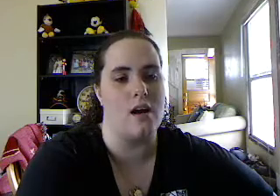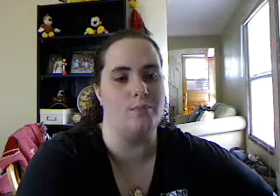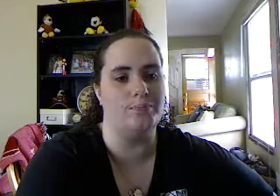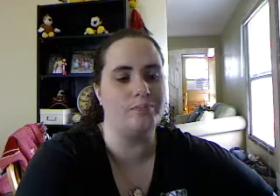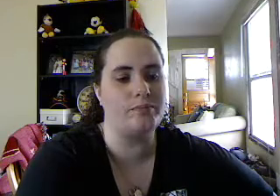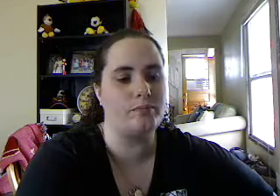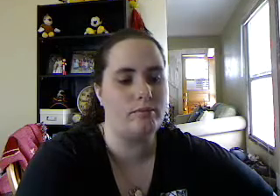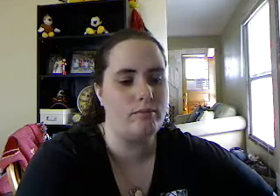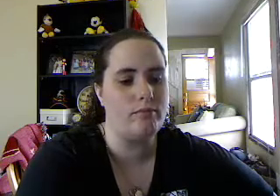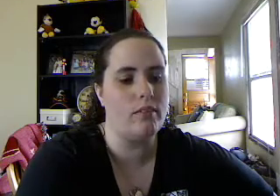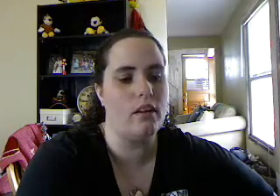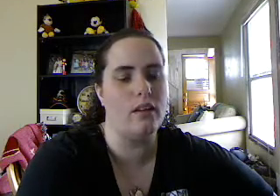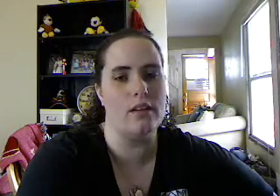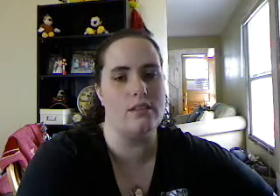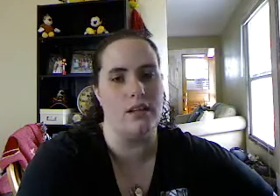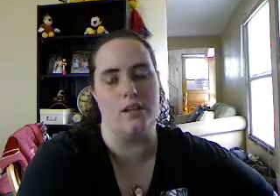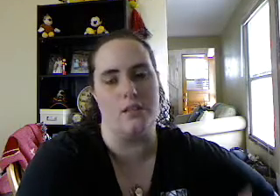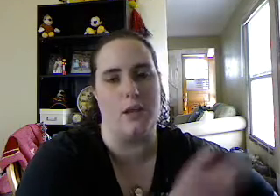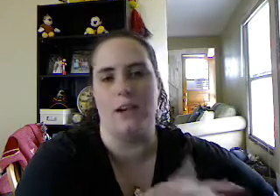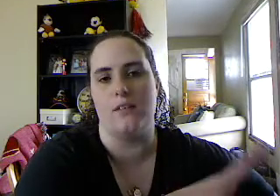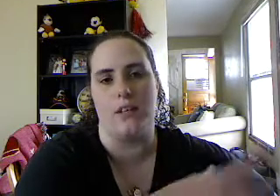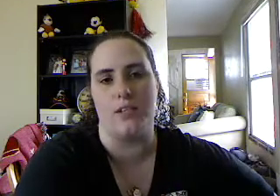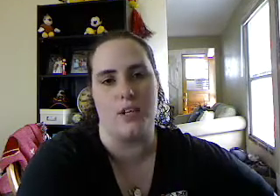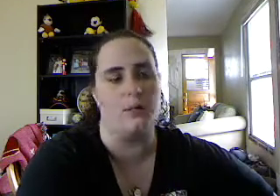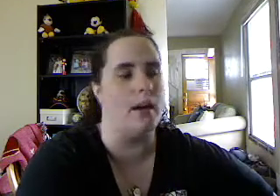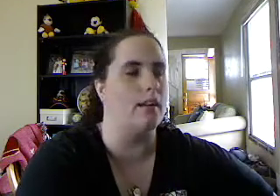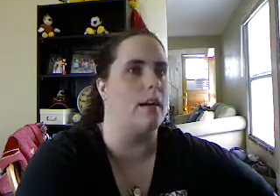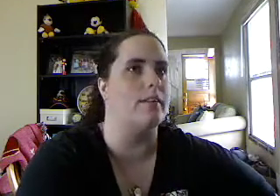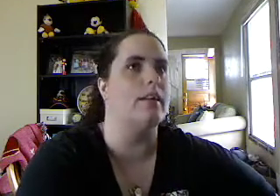you know, some kind of, like, sugar water or whatever.